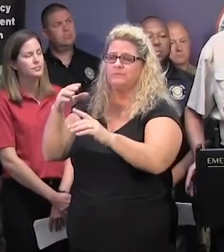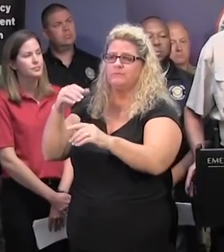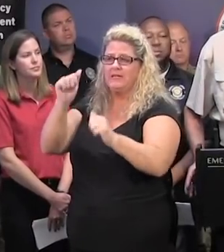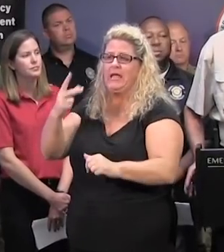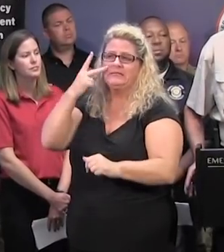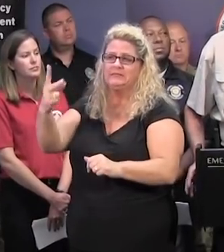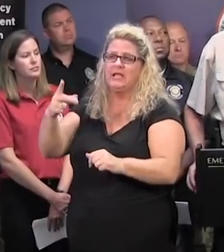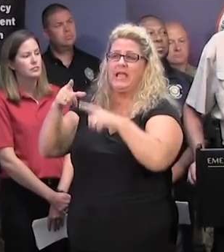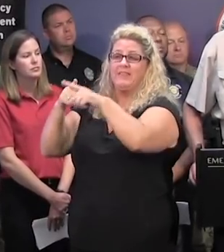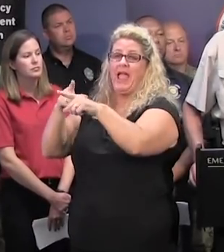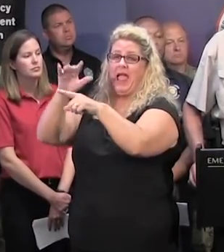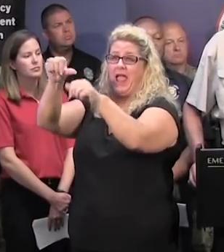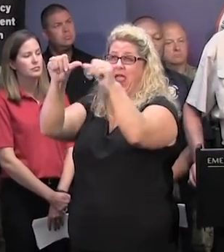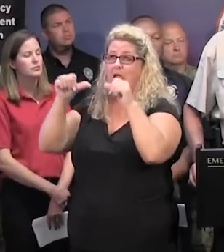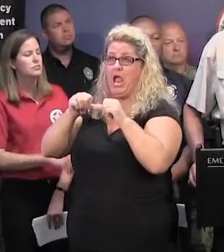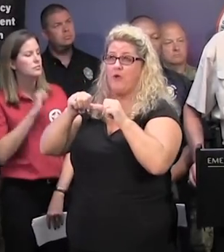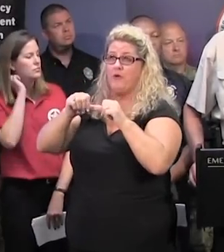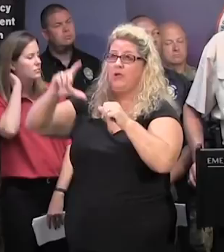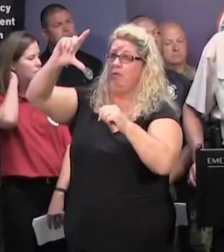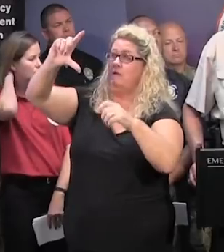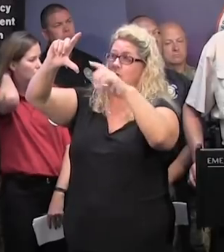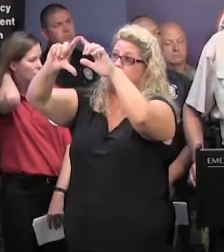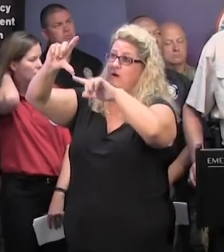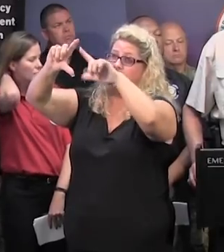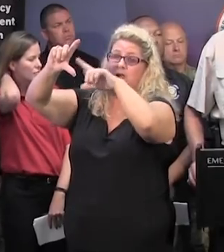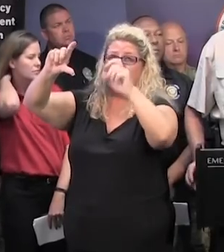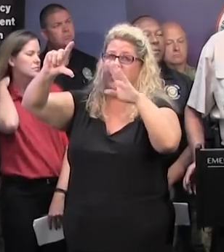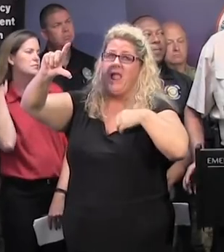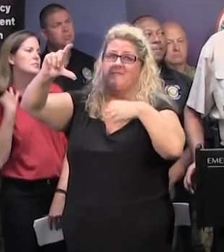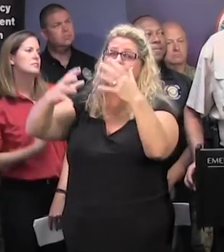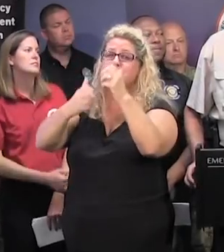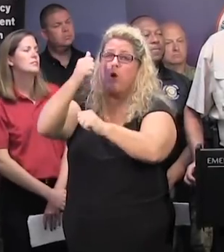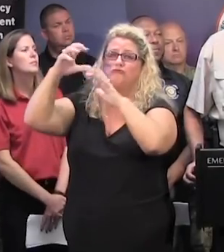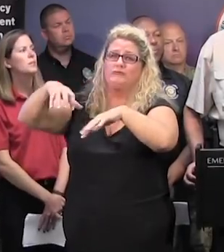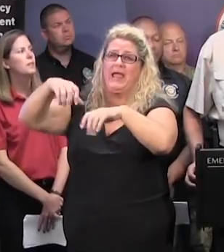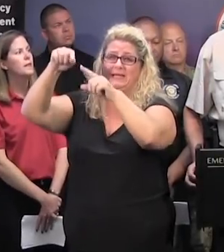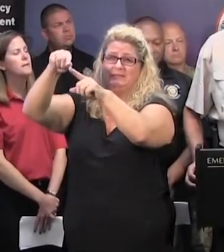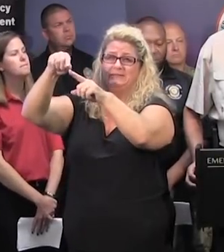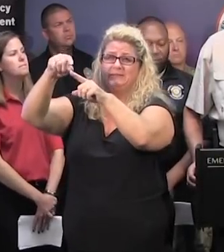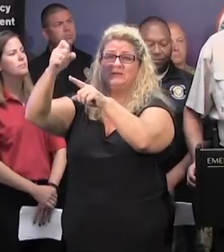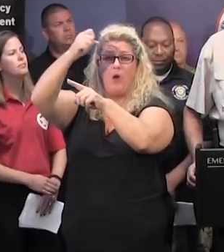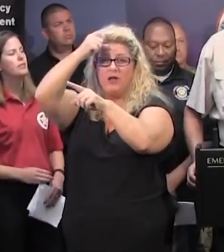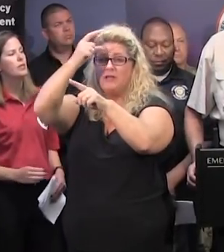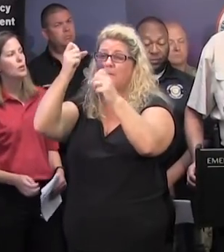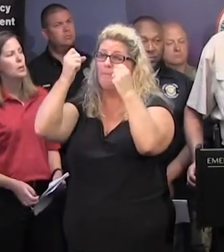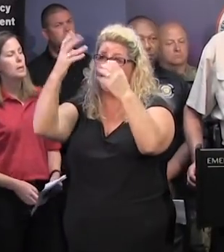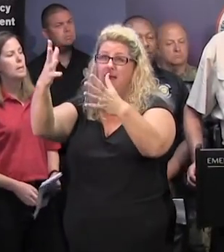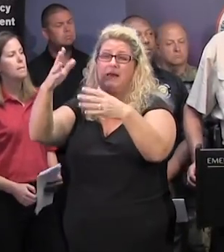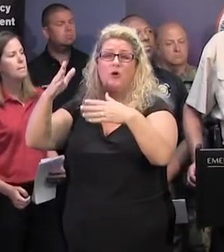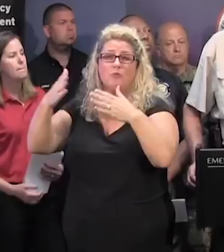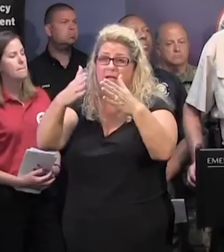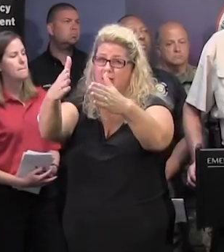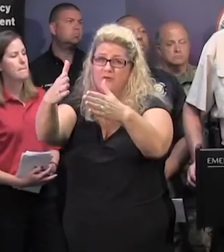greatest amount of rainfall over the shortest period of time. We have many small rivers that feed into that basin. Both the Little